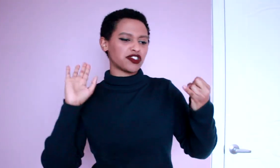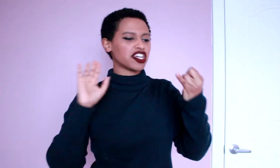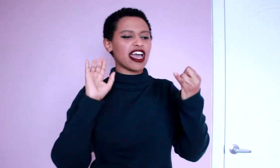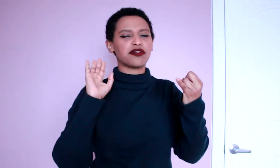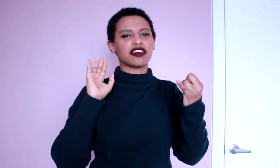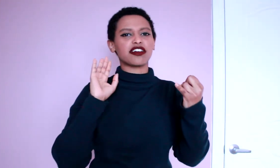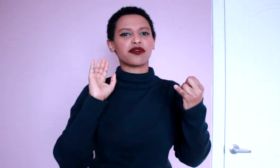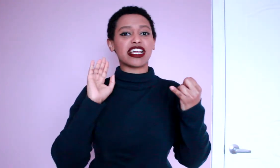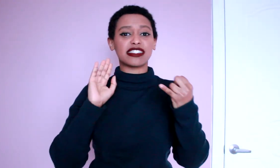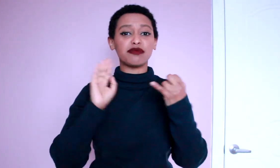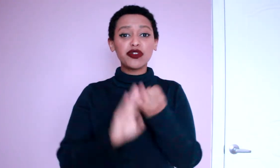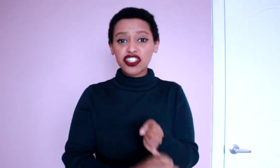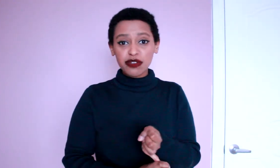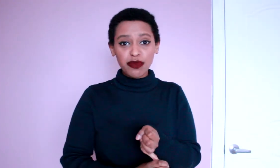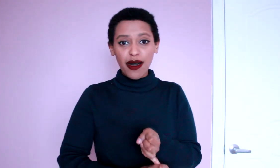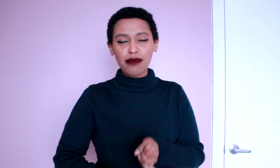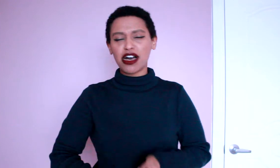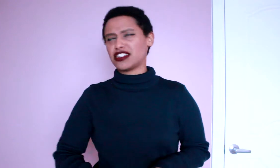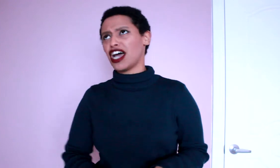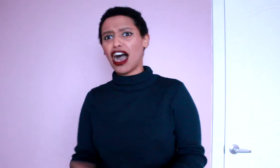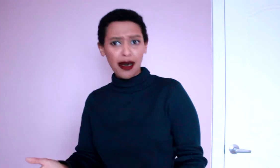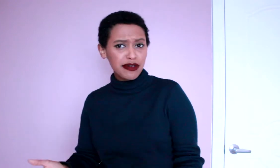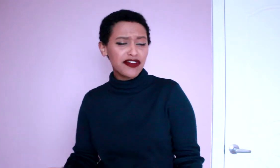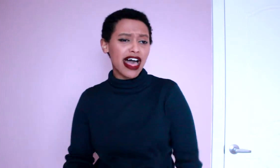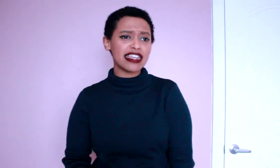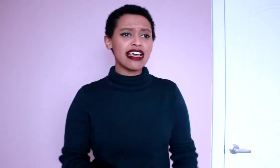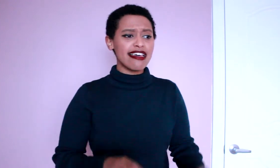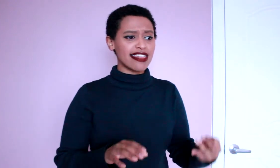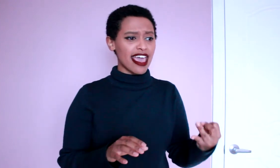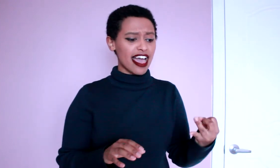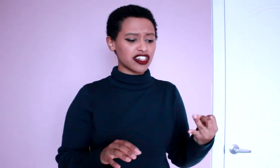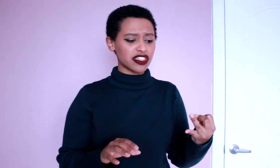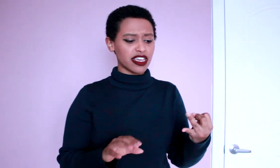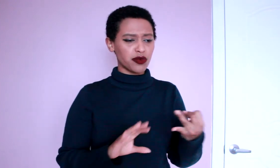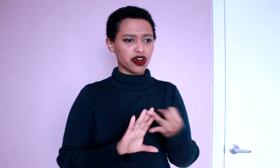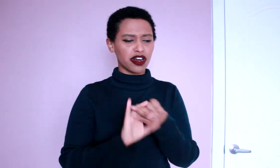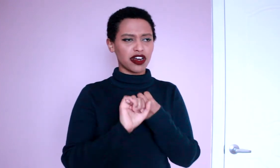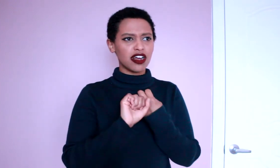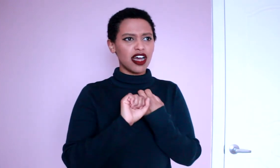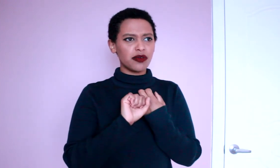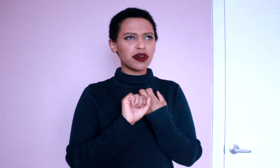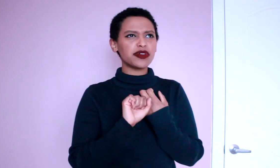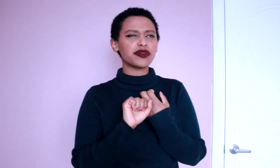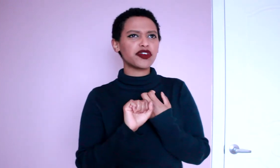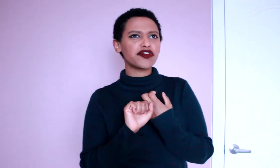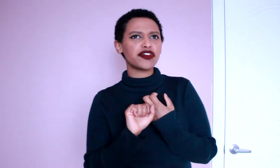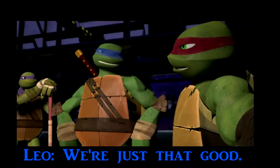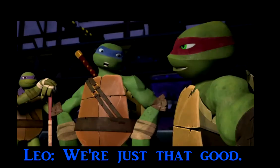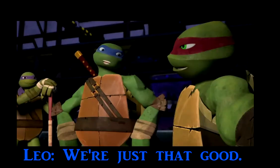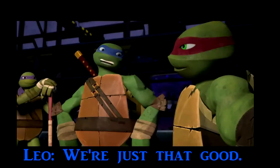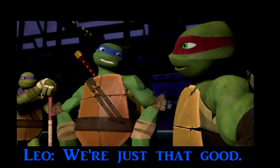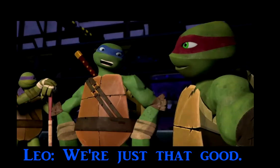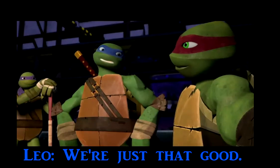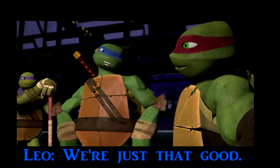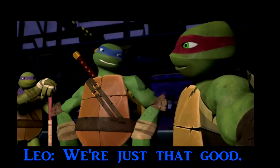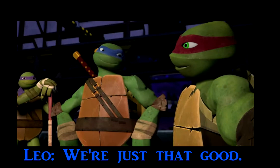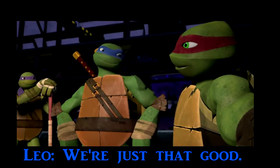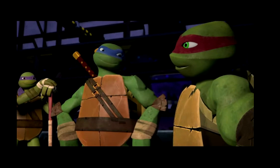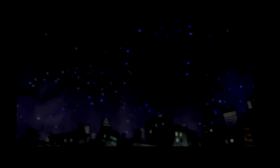took out the Krang's mutagen bomb on top of that they actually were what was the word for it oh I don't know cocky over